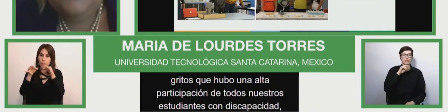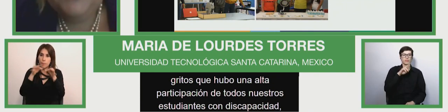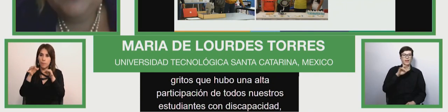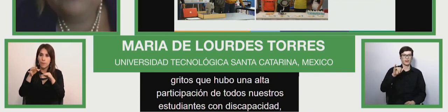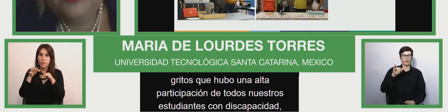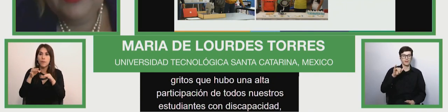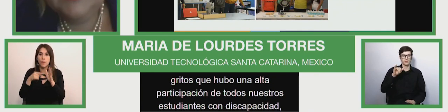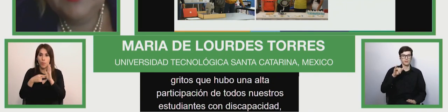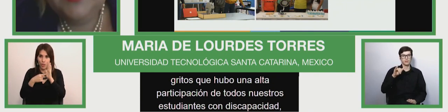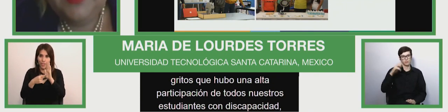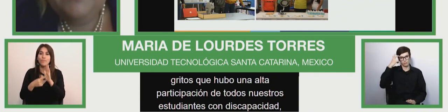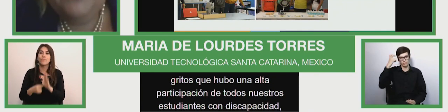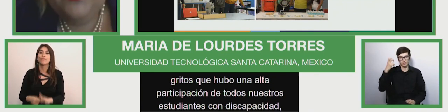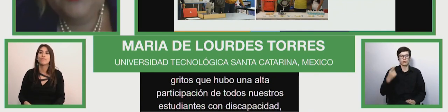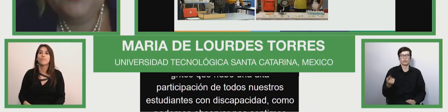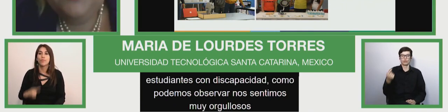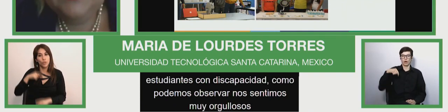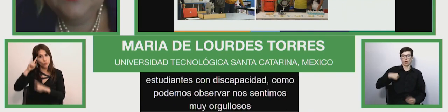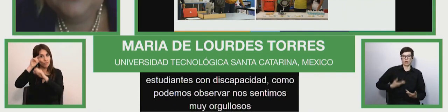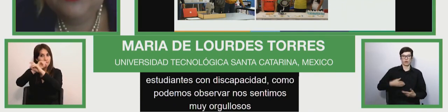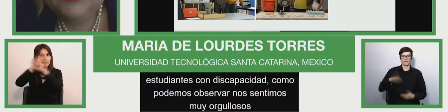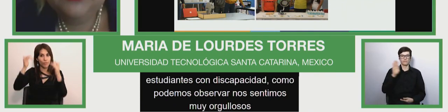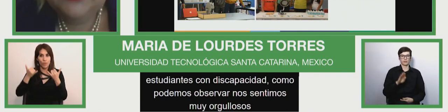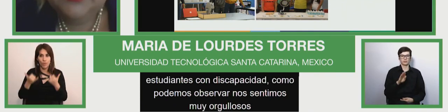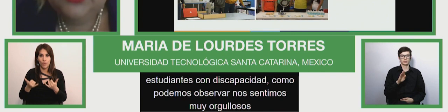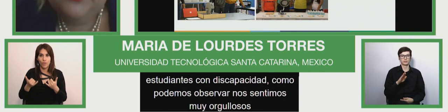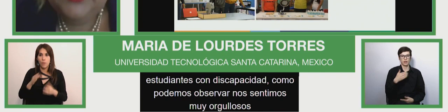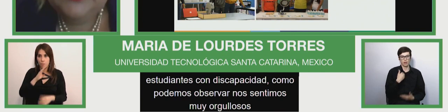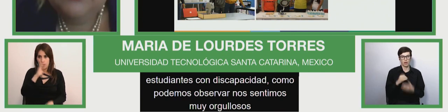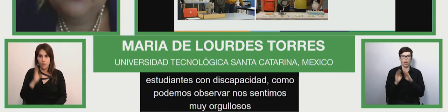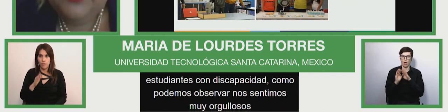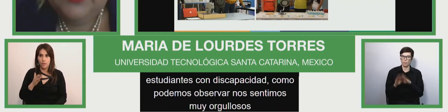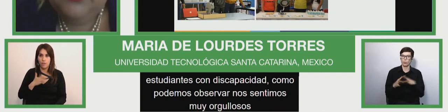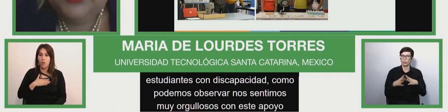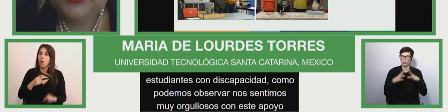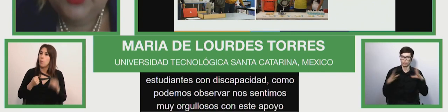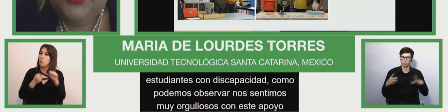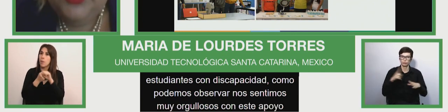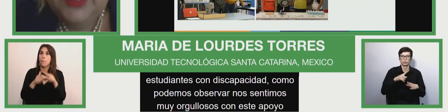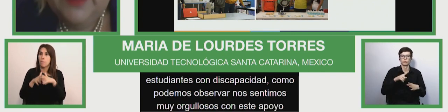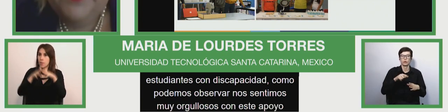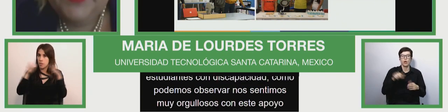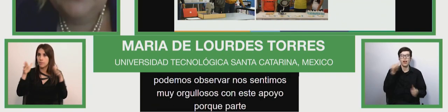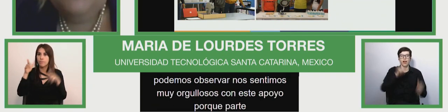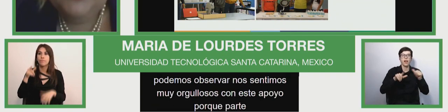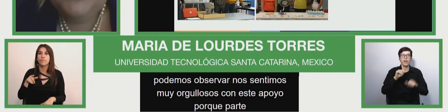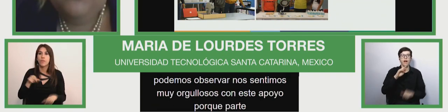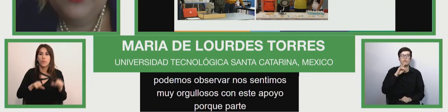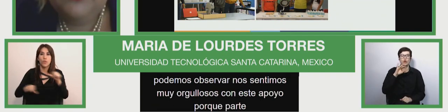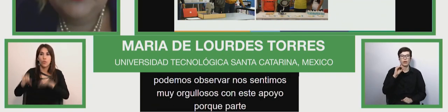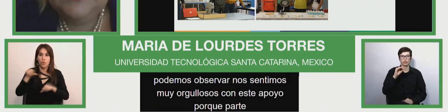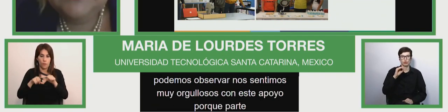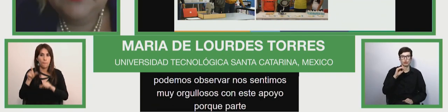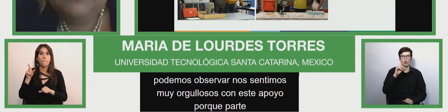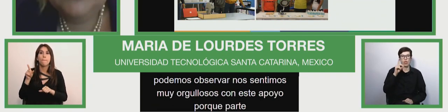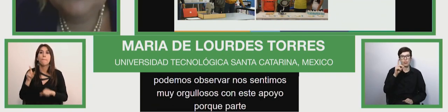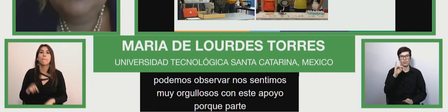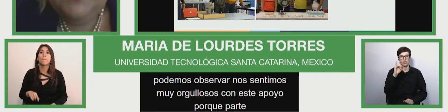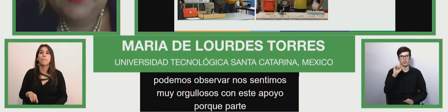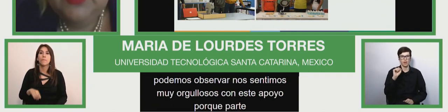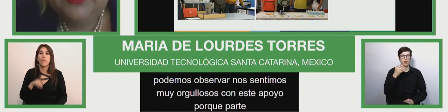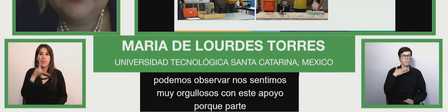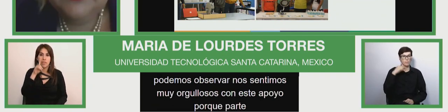capacity with disabilities so we can see here we feel very proud of being able to have him